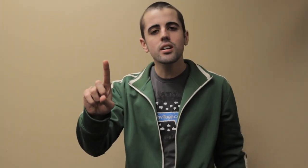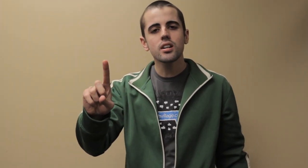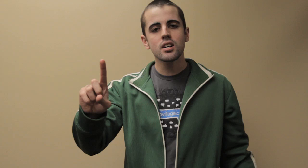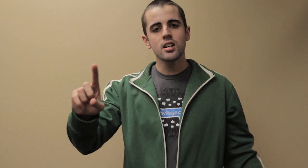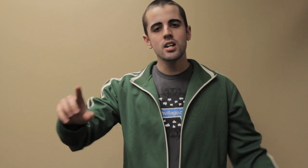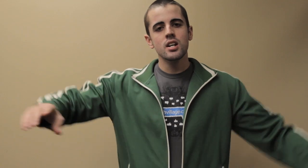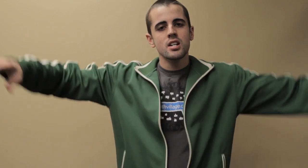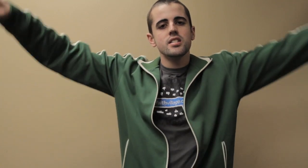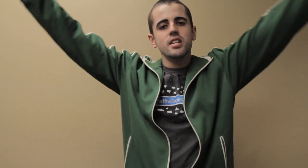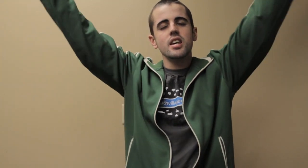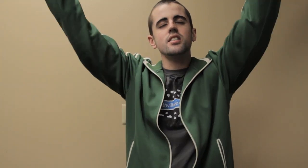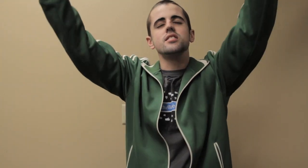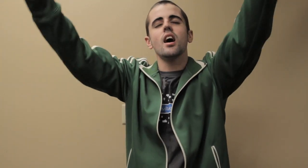desire.